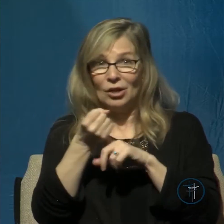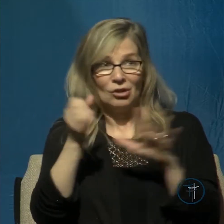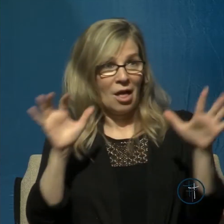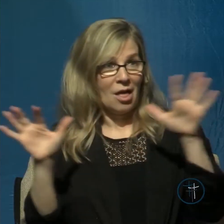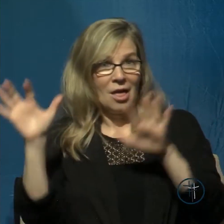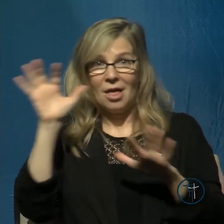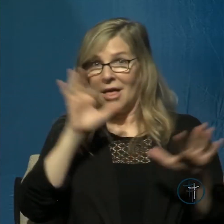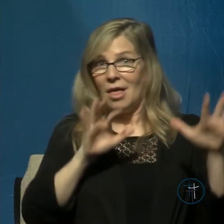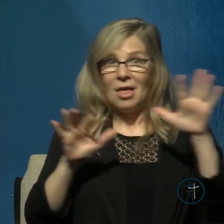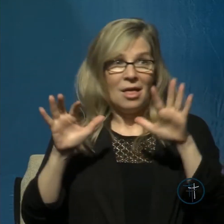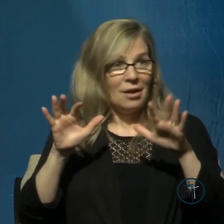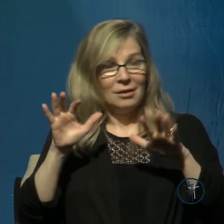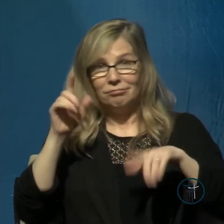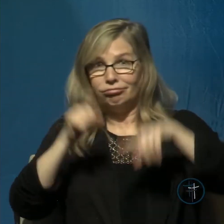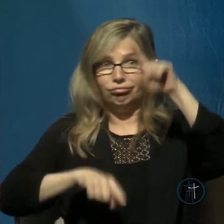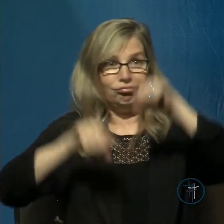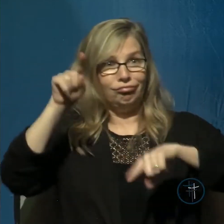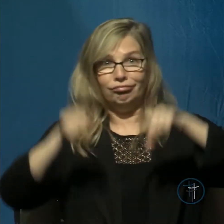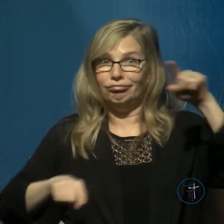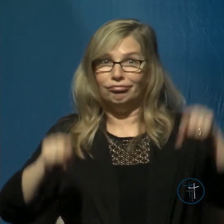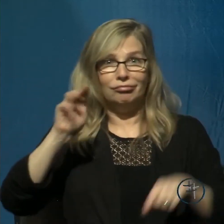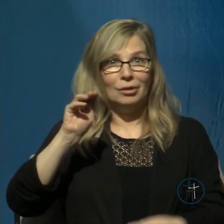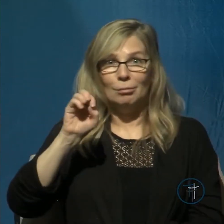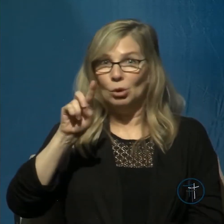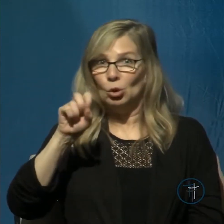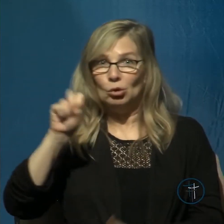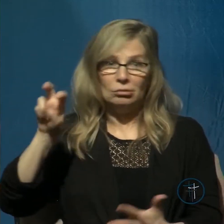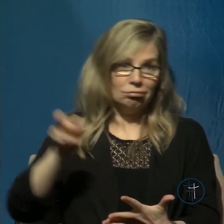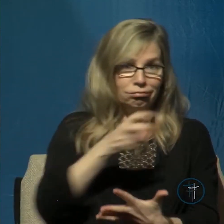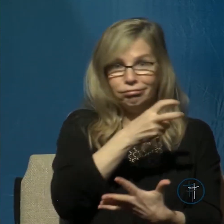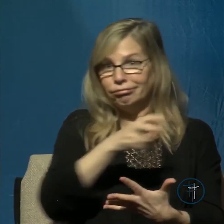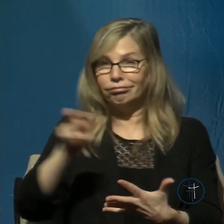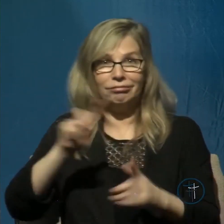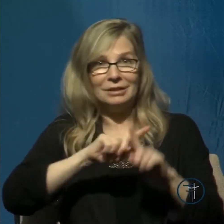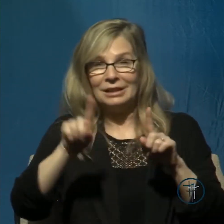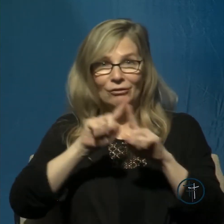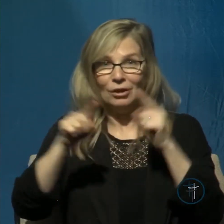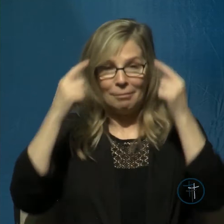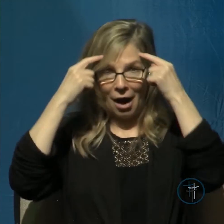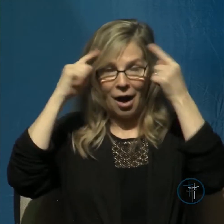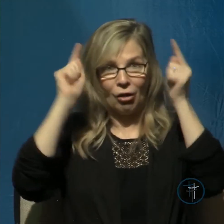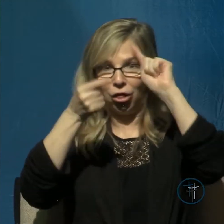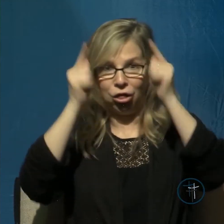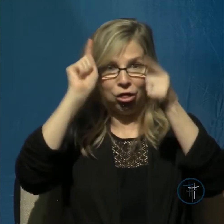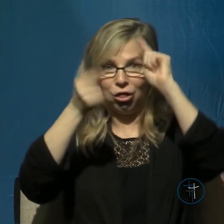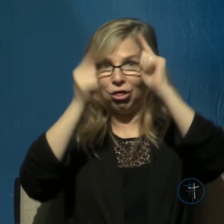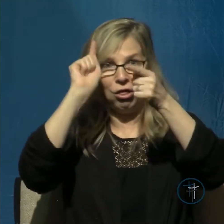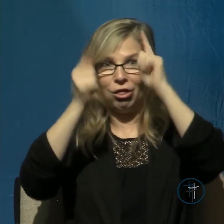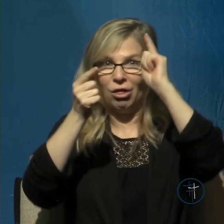fluctuating moods and various frames of mind that accompany these issues.